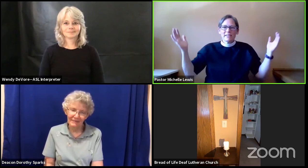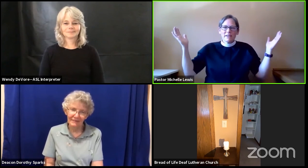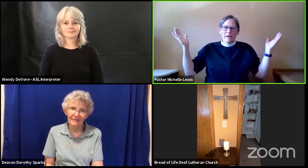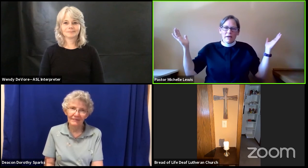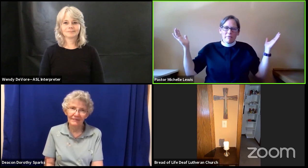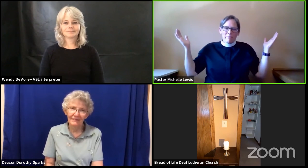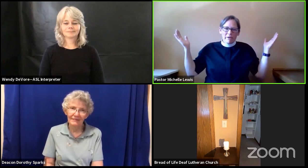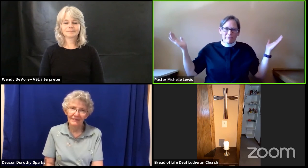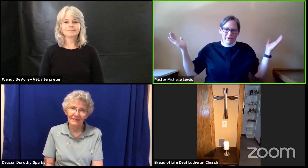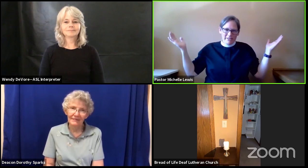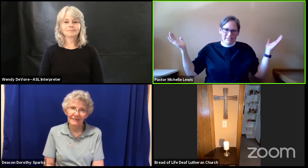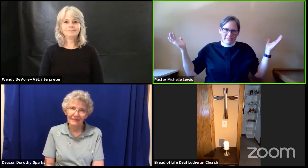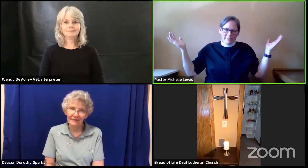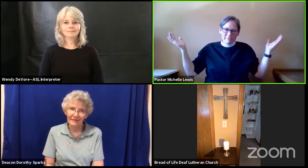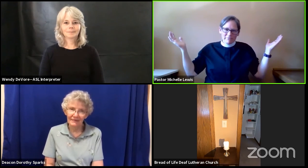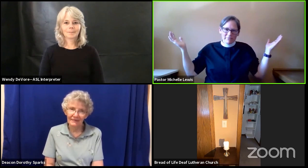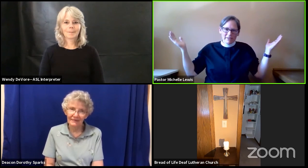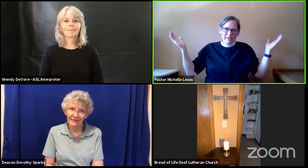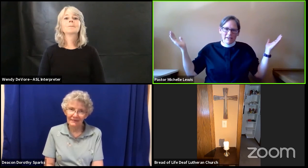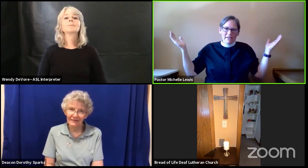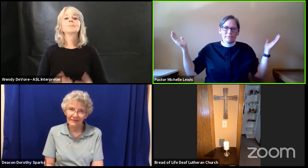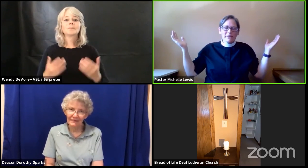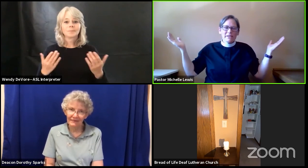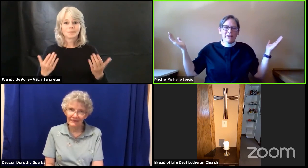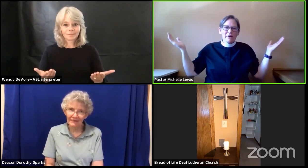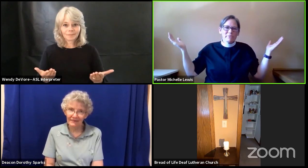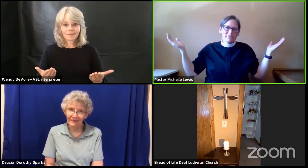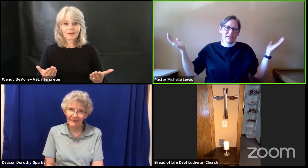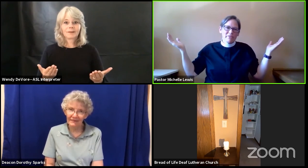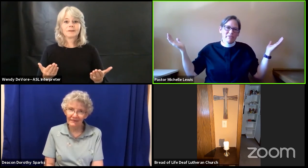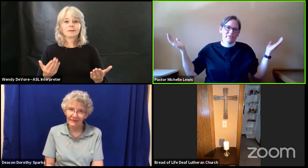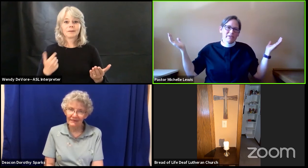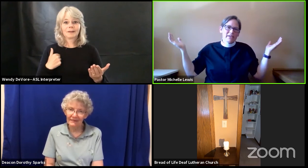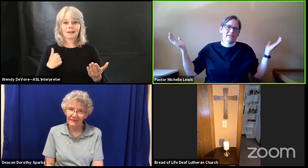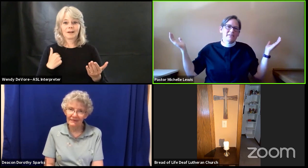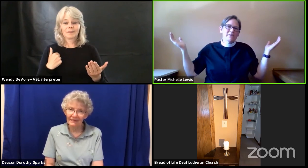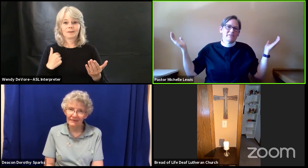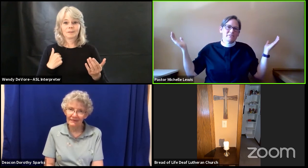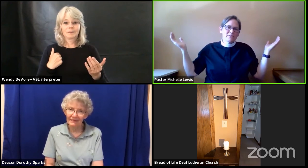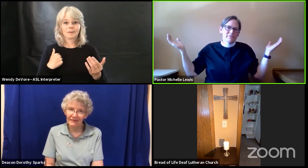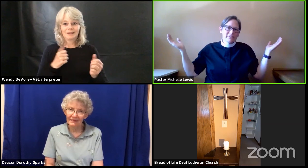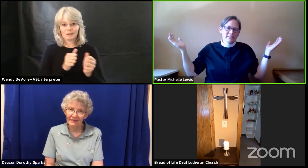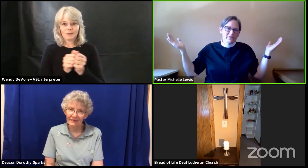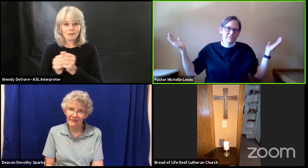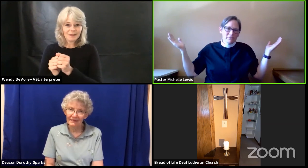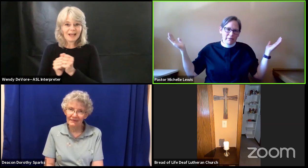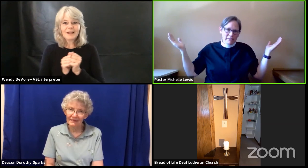My friends, as we come together in a service of lament,